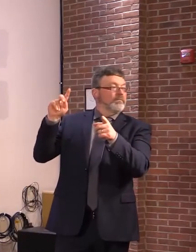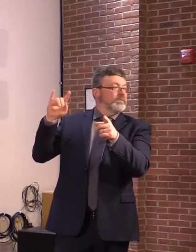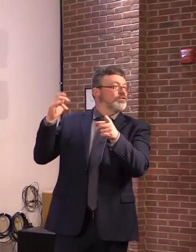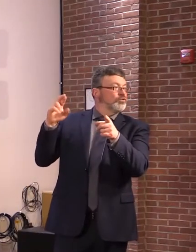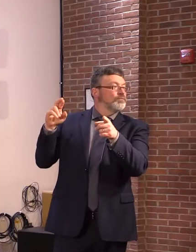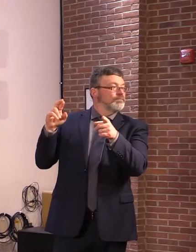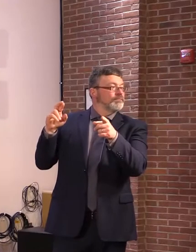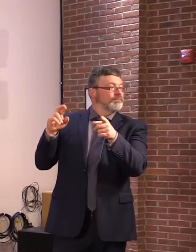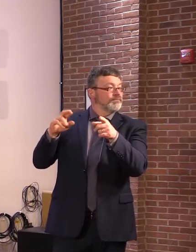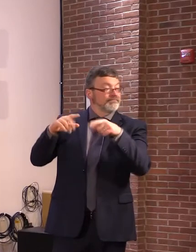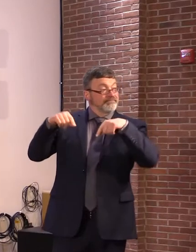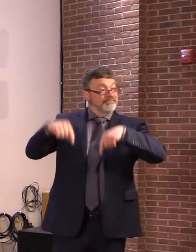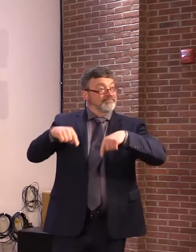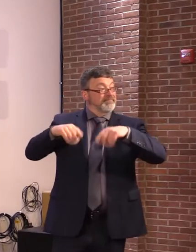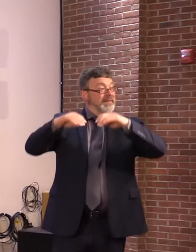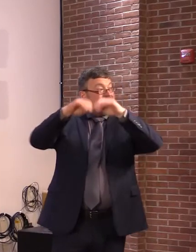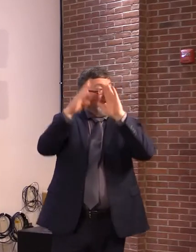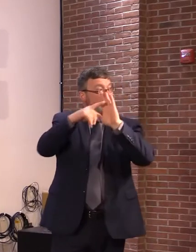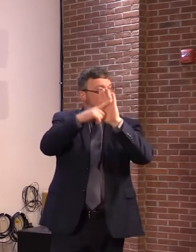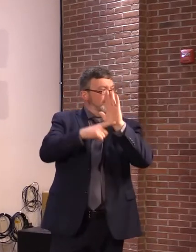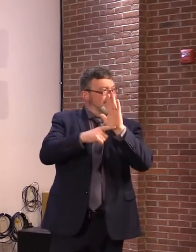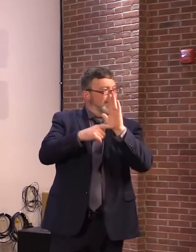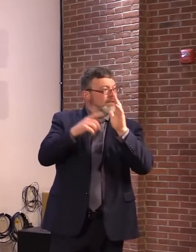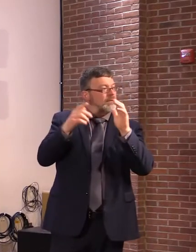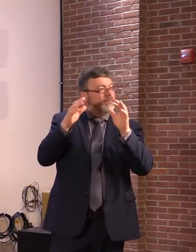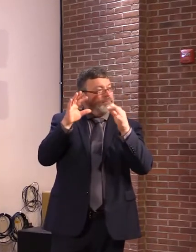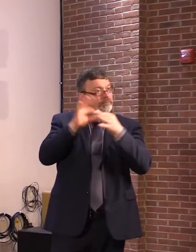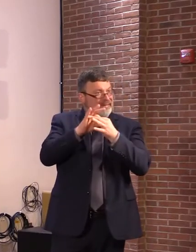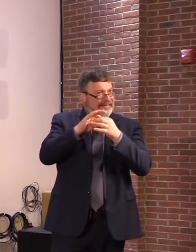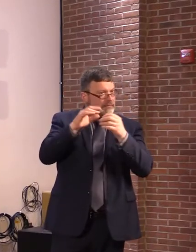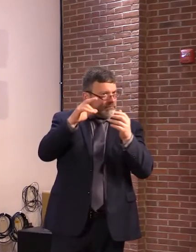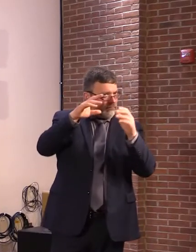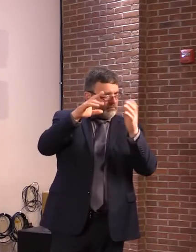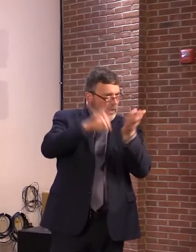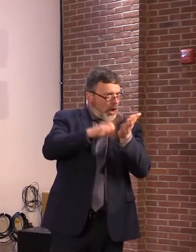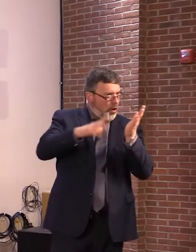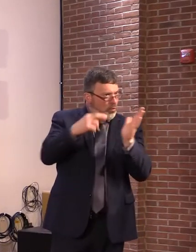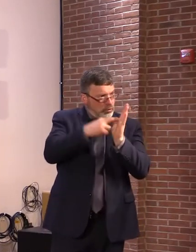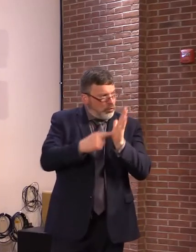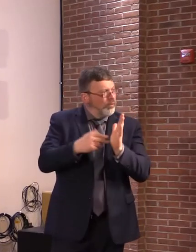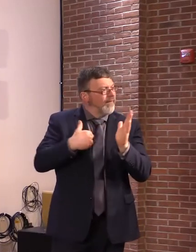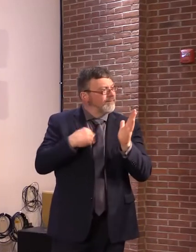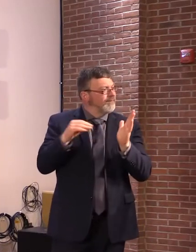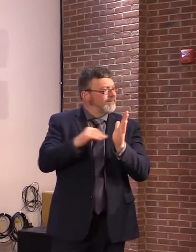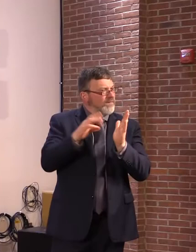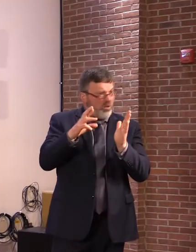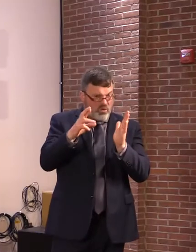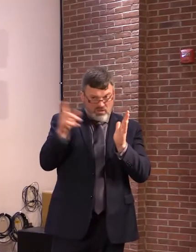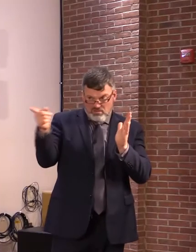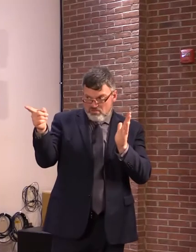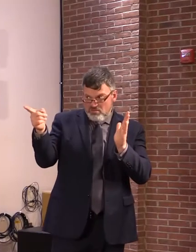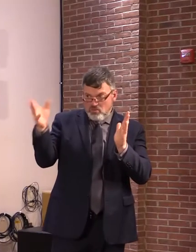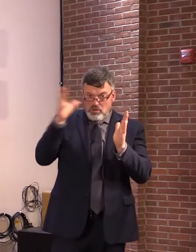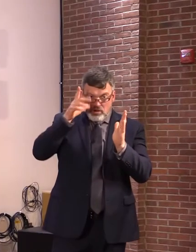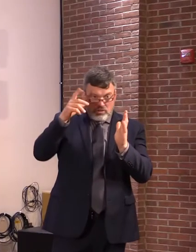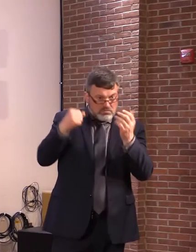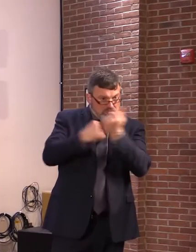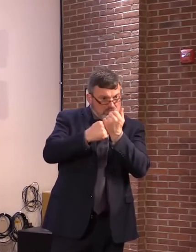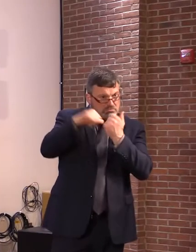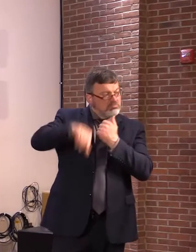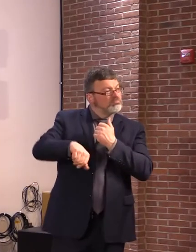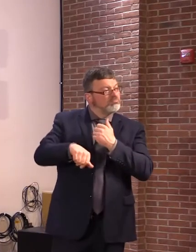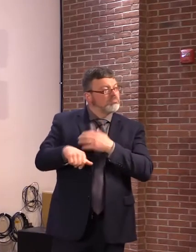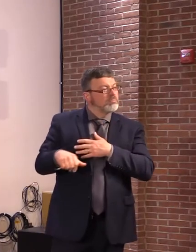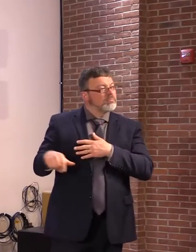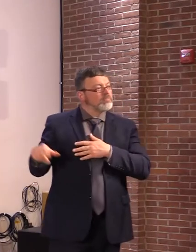have the renter and contractor registered in them. Yeah. Rental registry is a problem for me. So you will retell it?